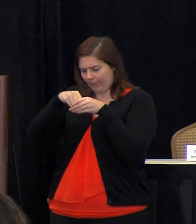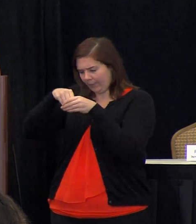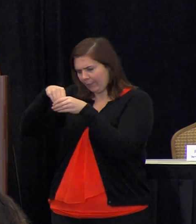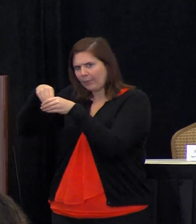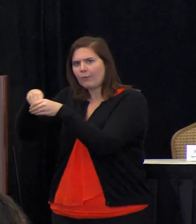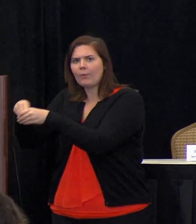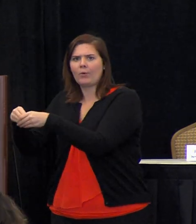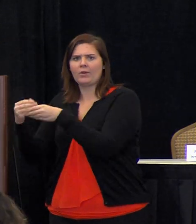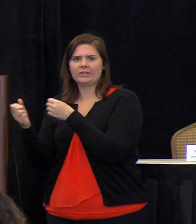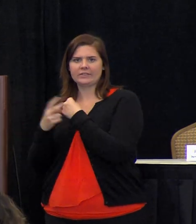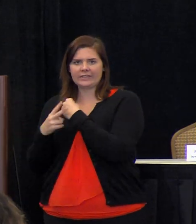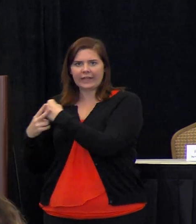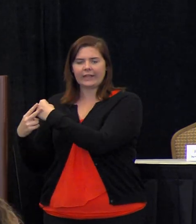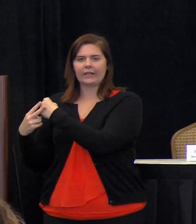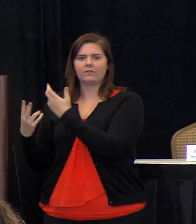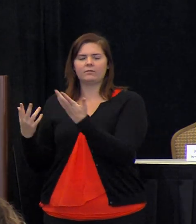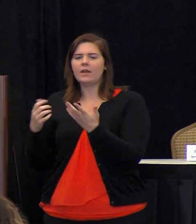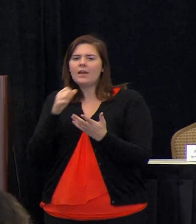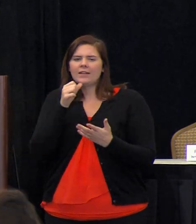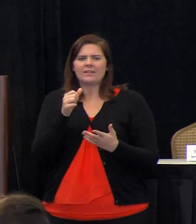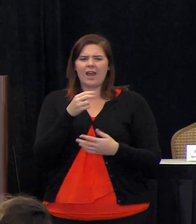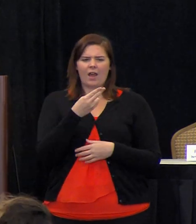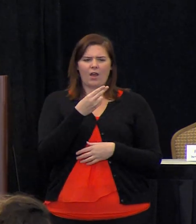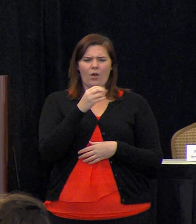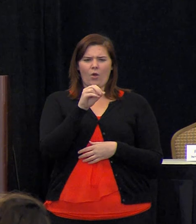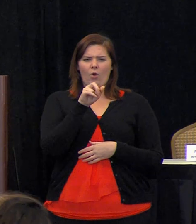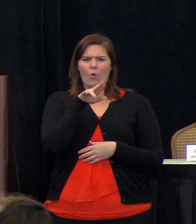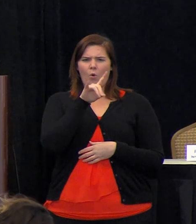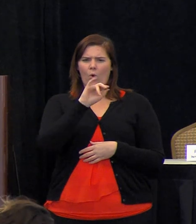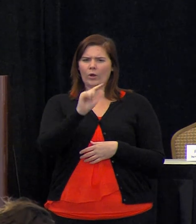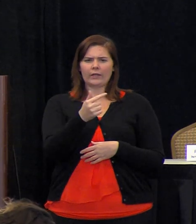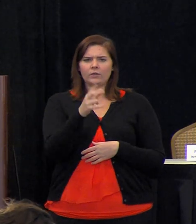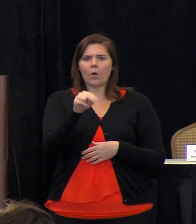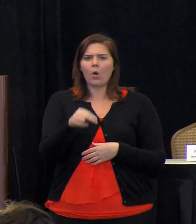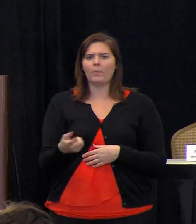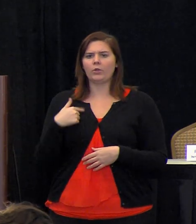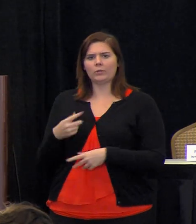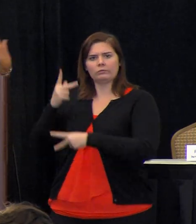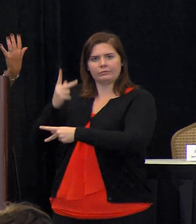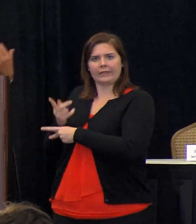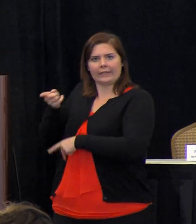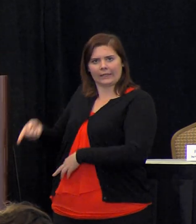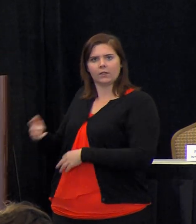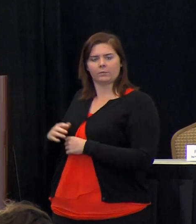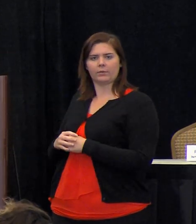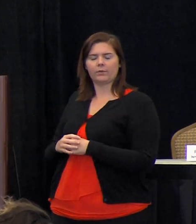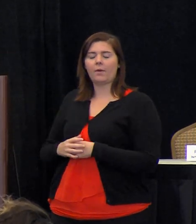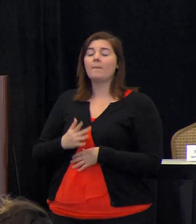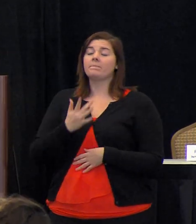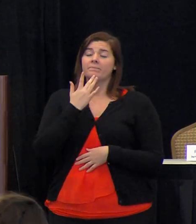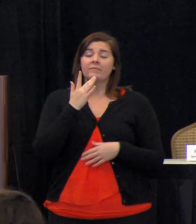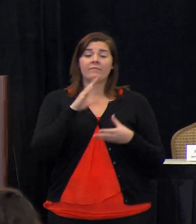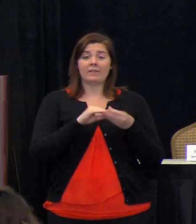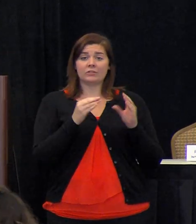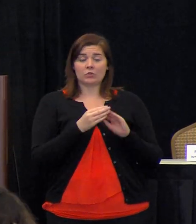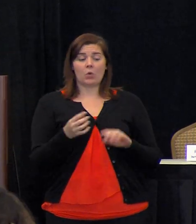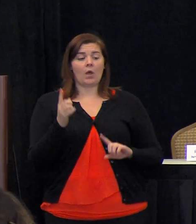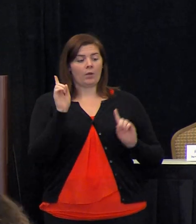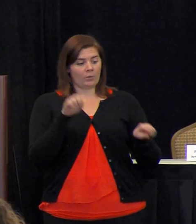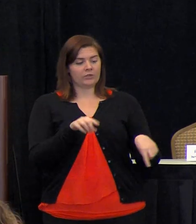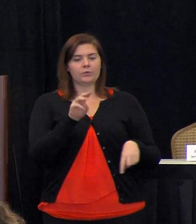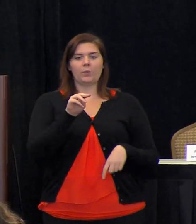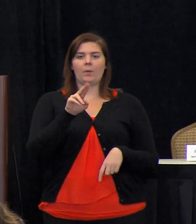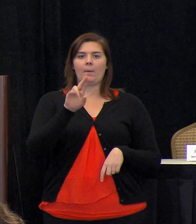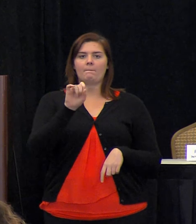of i don't want to say hoarding but keeping things one of my favorite stories is i went to visit a muslim